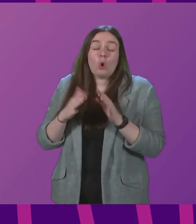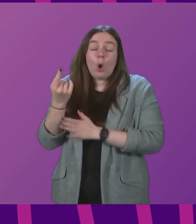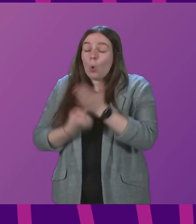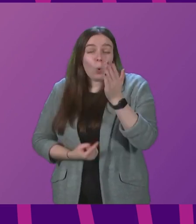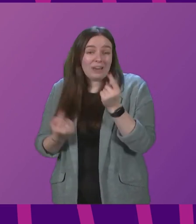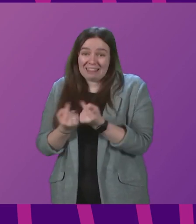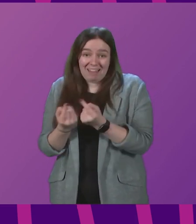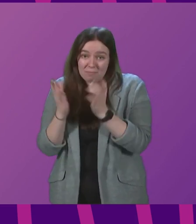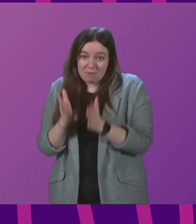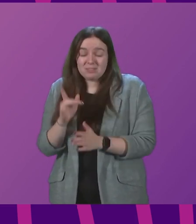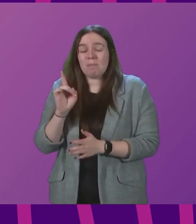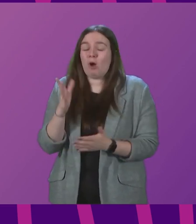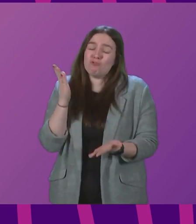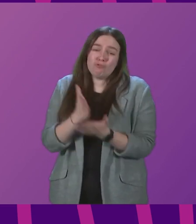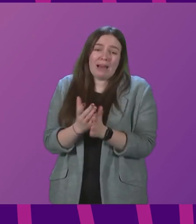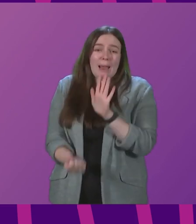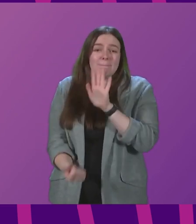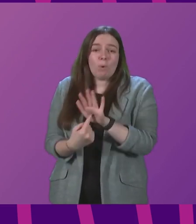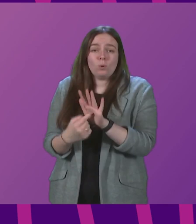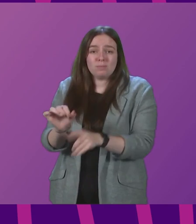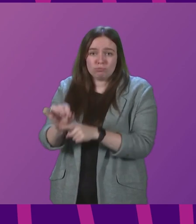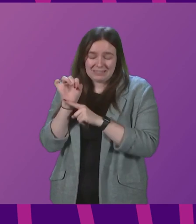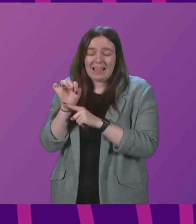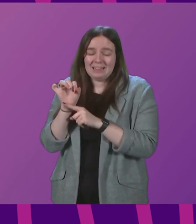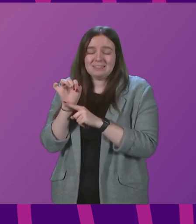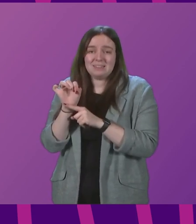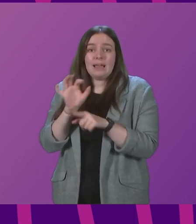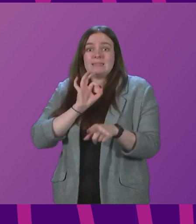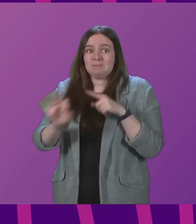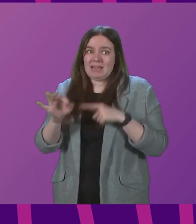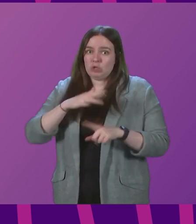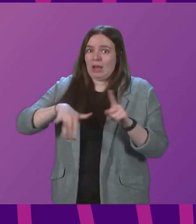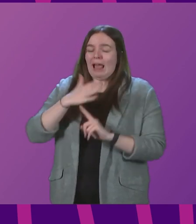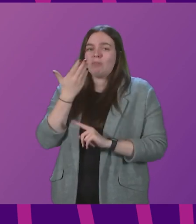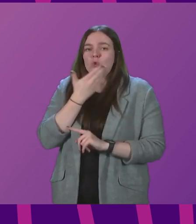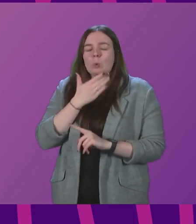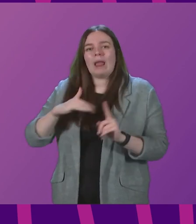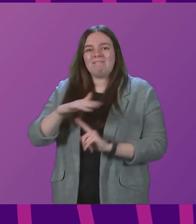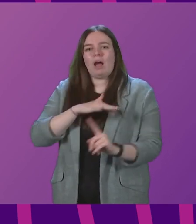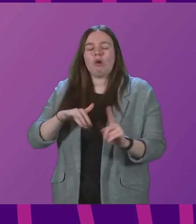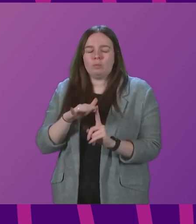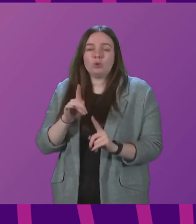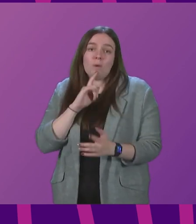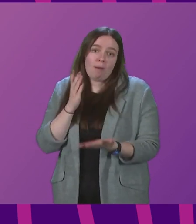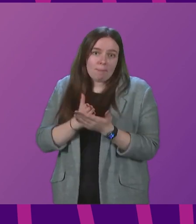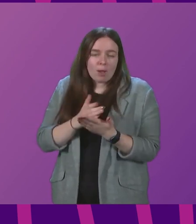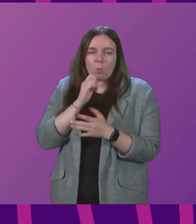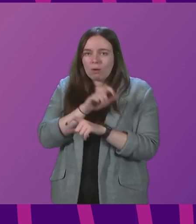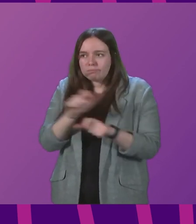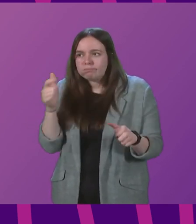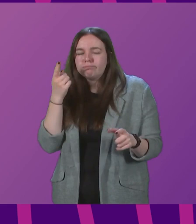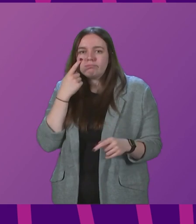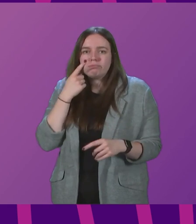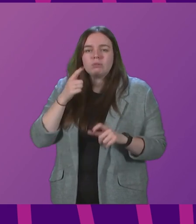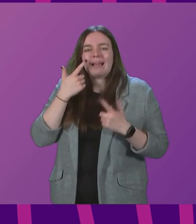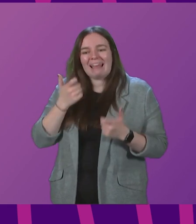that needs to be done, but it is a really important protection, particularly in the school environment. So we are and will continue to look carefully at what